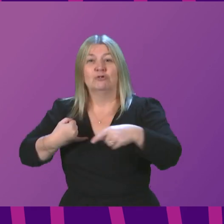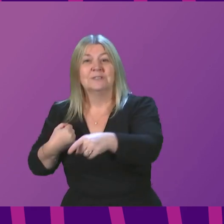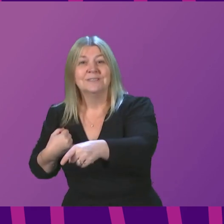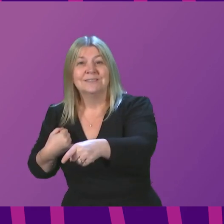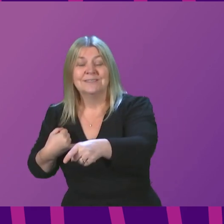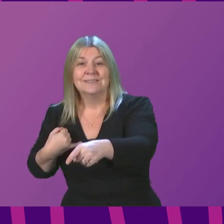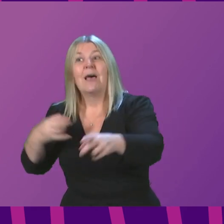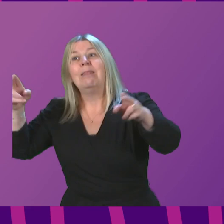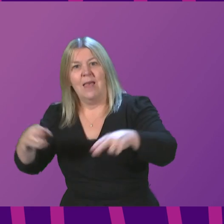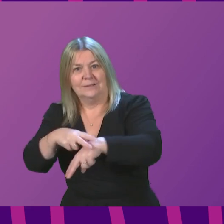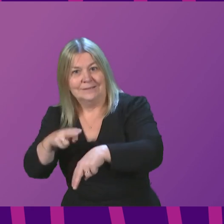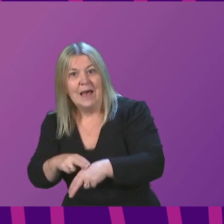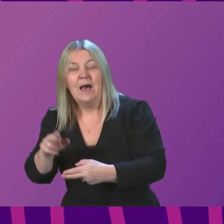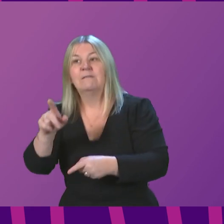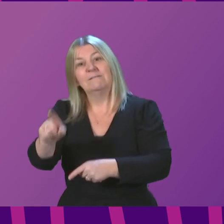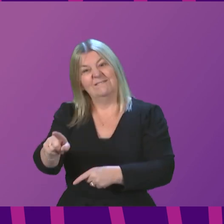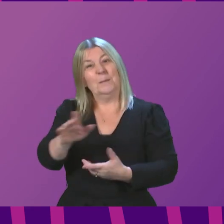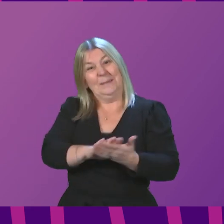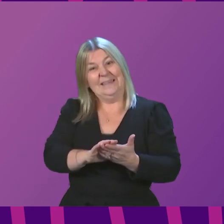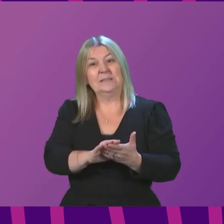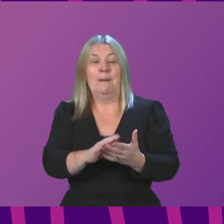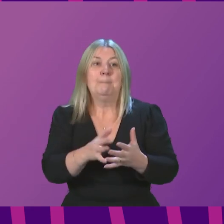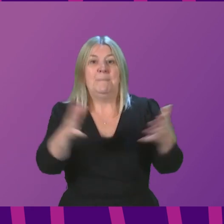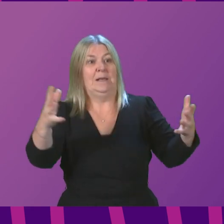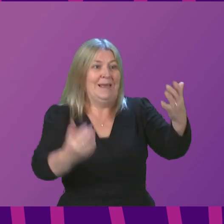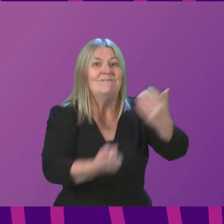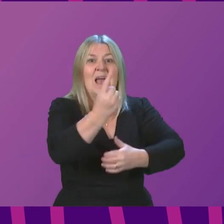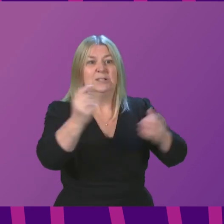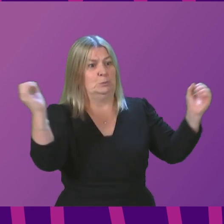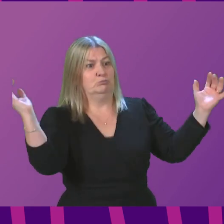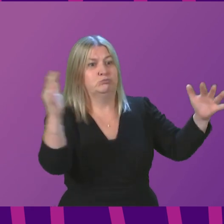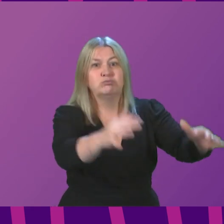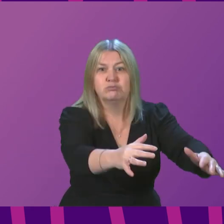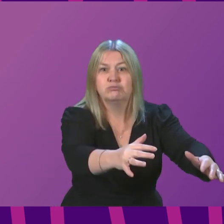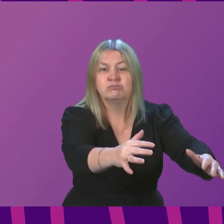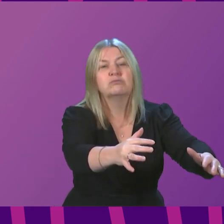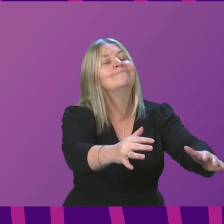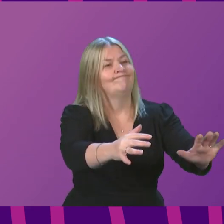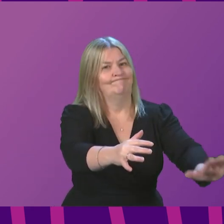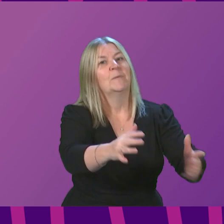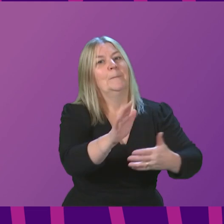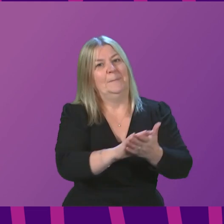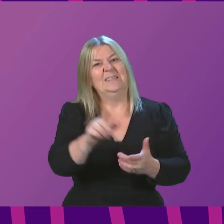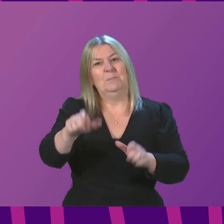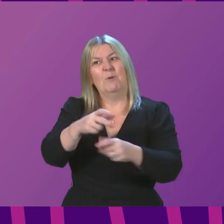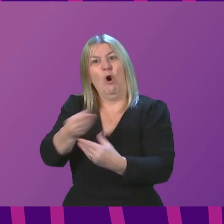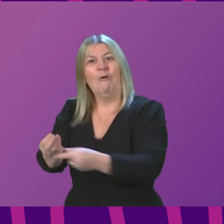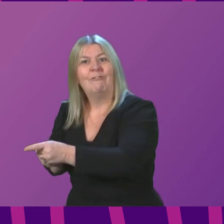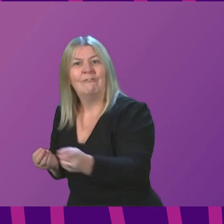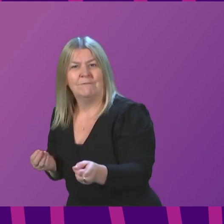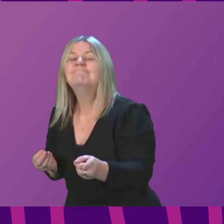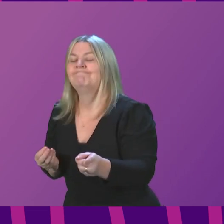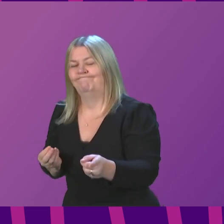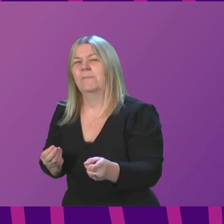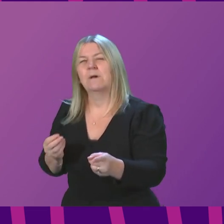not having large-scale public events. It allows these services to focus on the delivery of core services